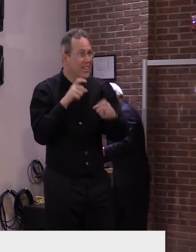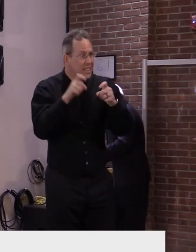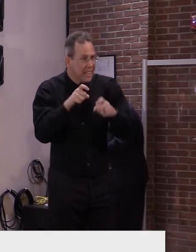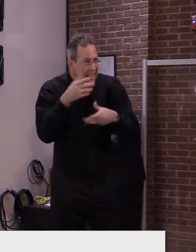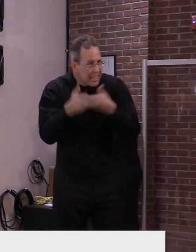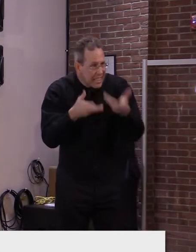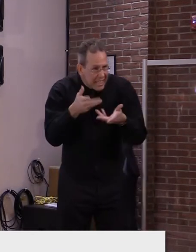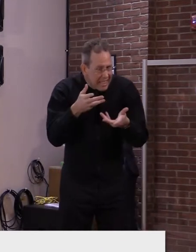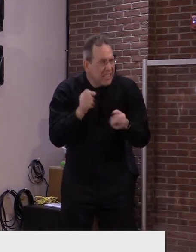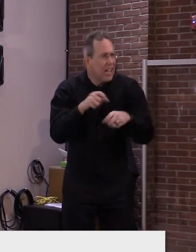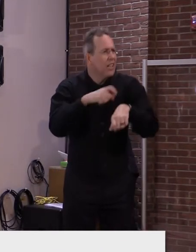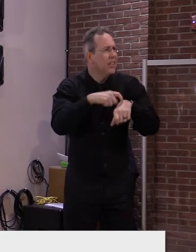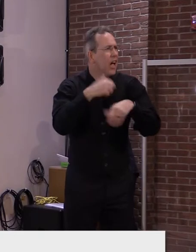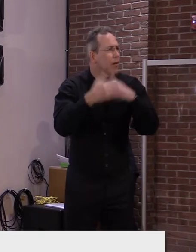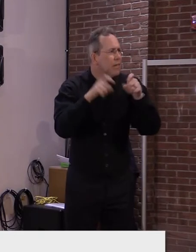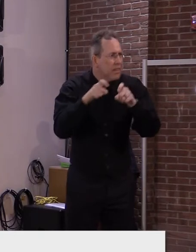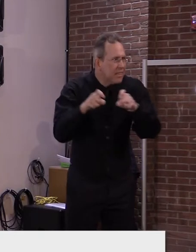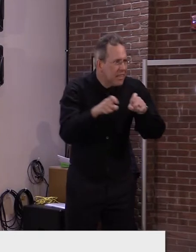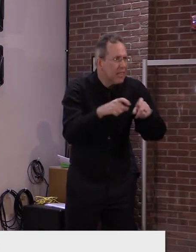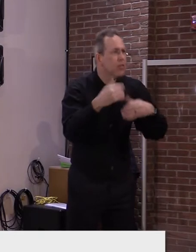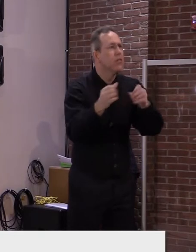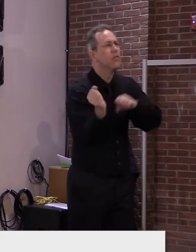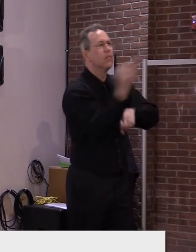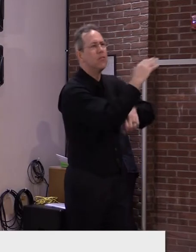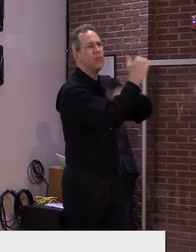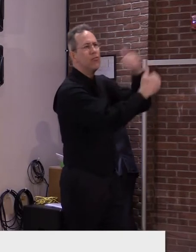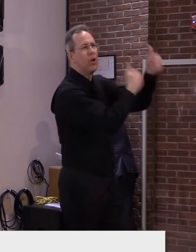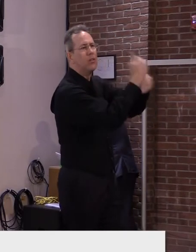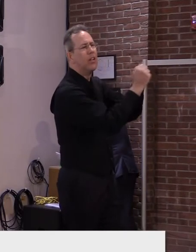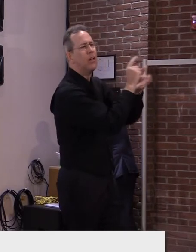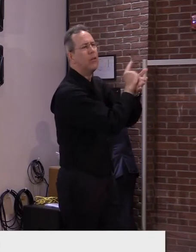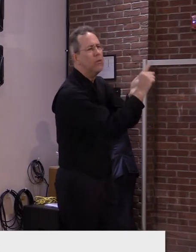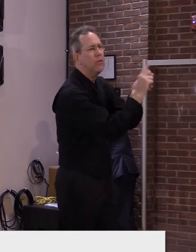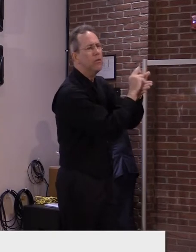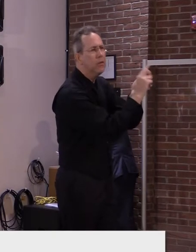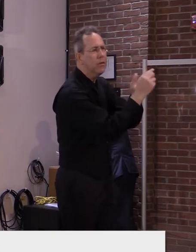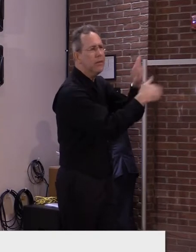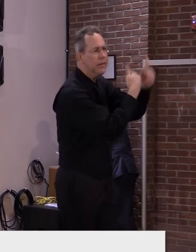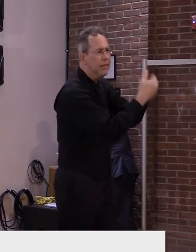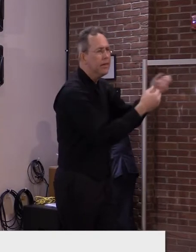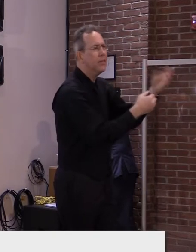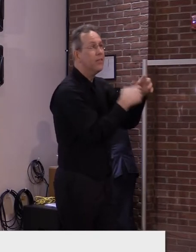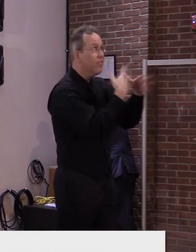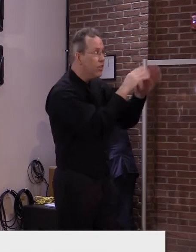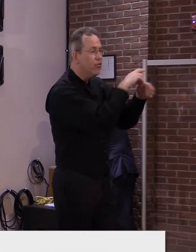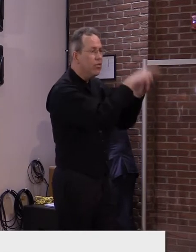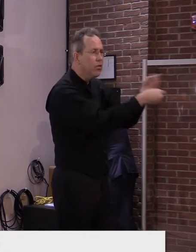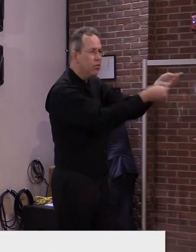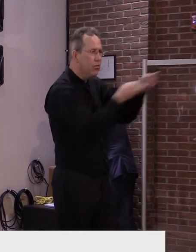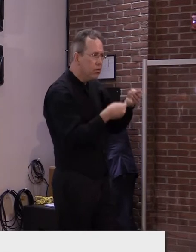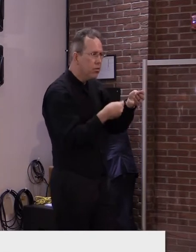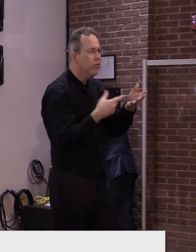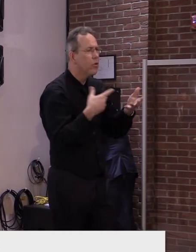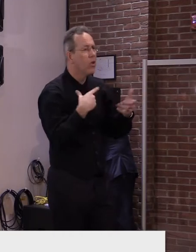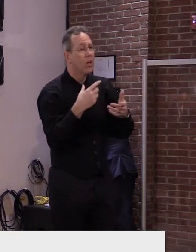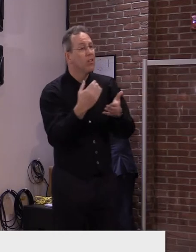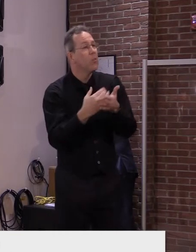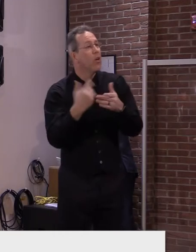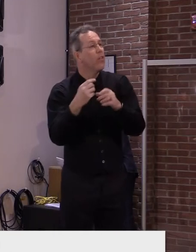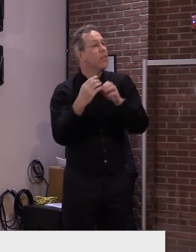We are concerned that this would be too much of time away from direct instruction at a time when more in-person contact for all students needs to be a priority.